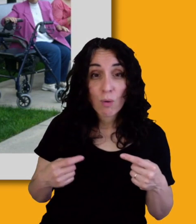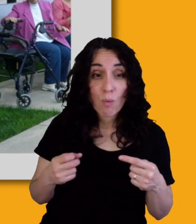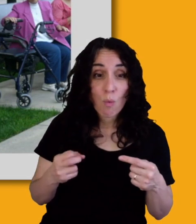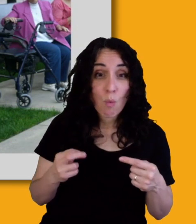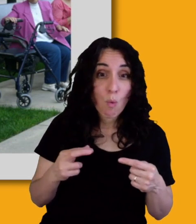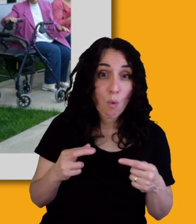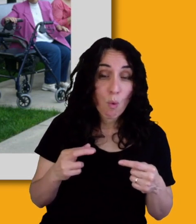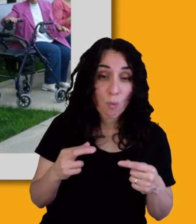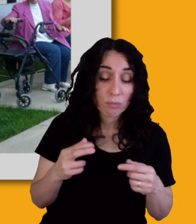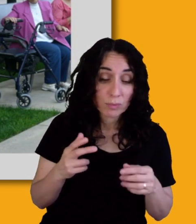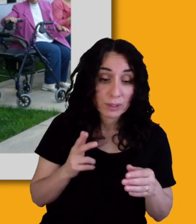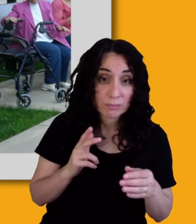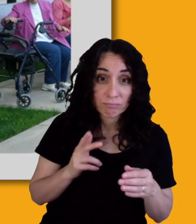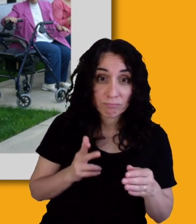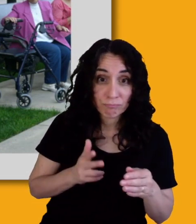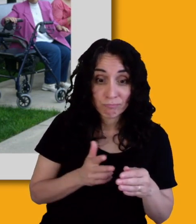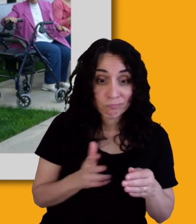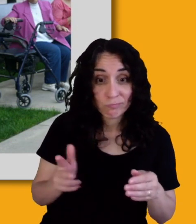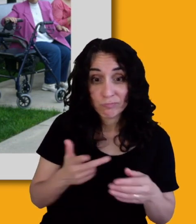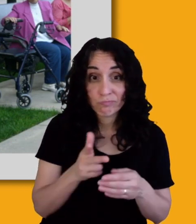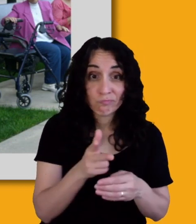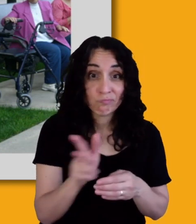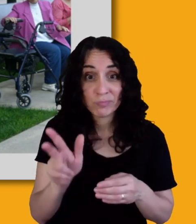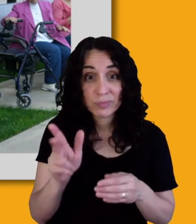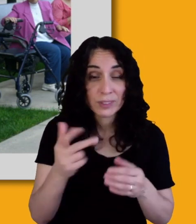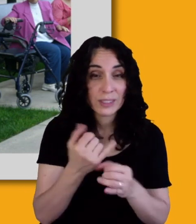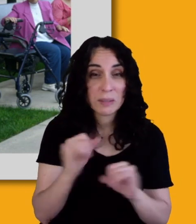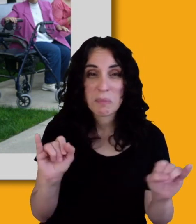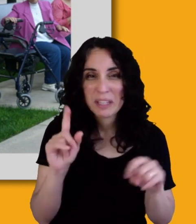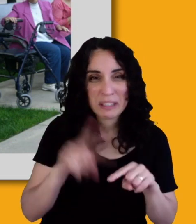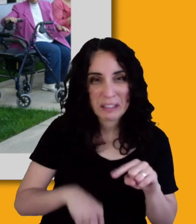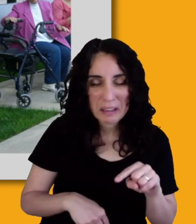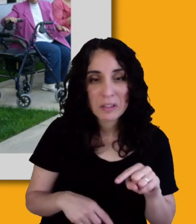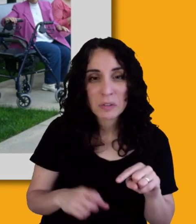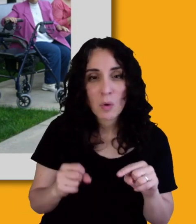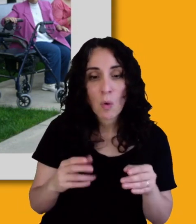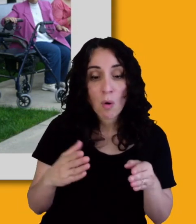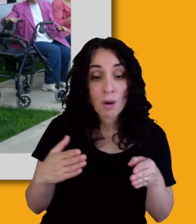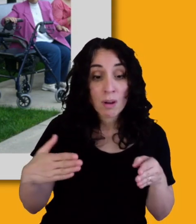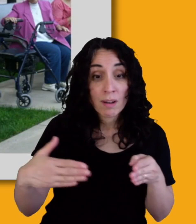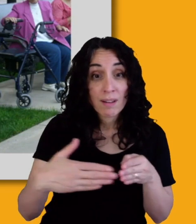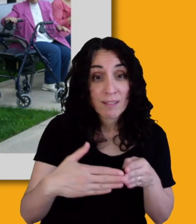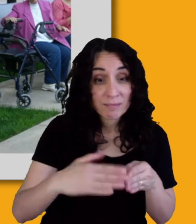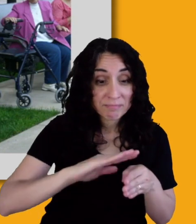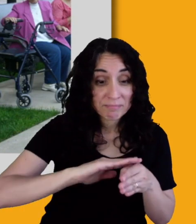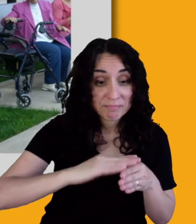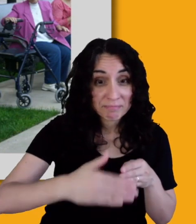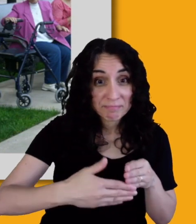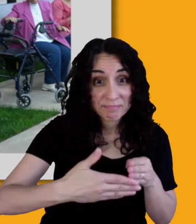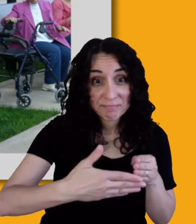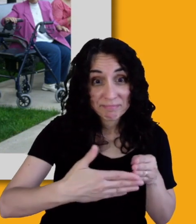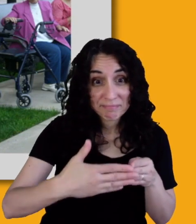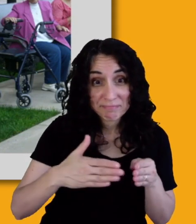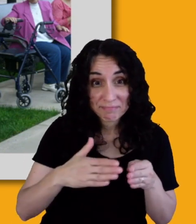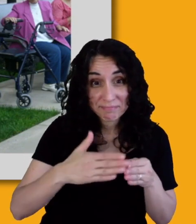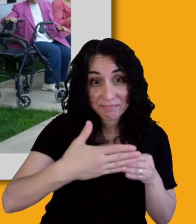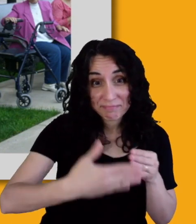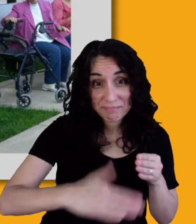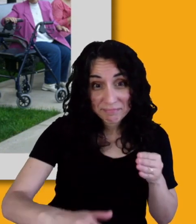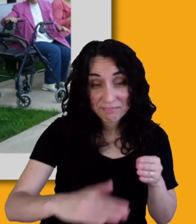argue is partly because mostly people think of them as something we have to do and we have to do them because the ADA tells us we have to do them.